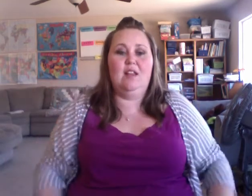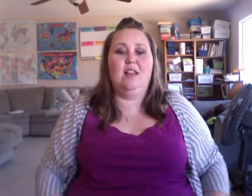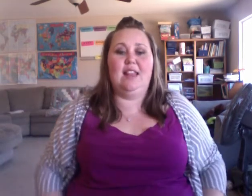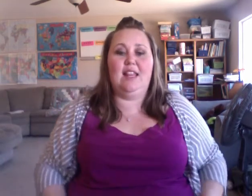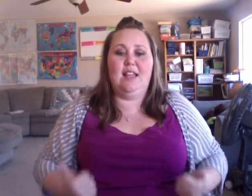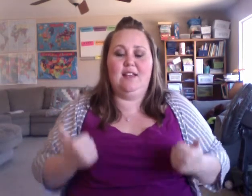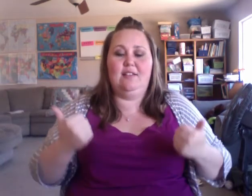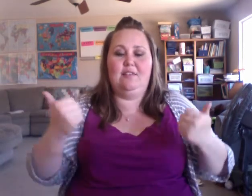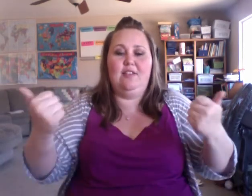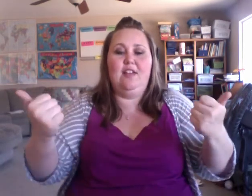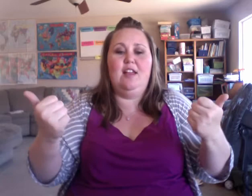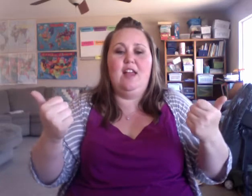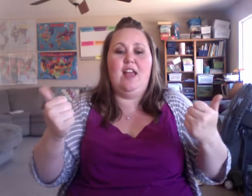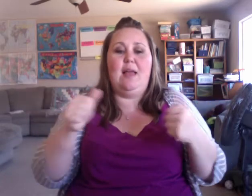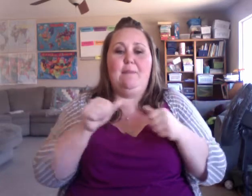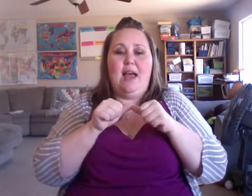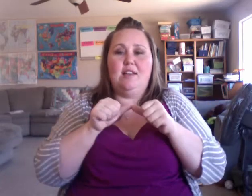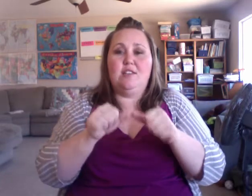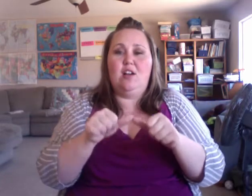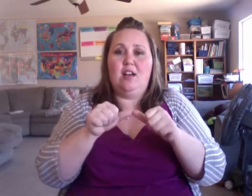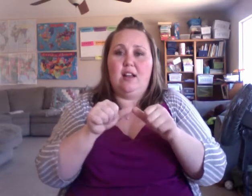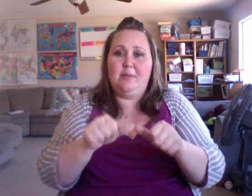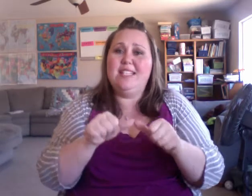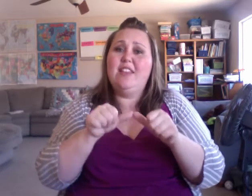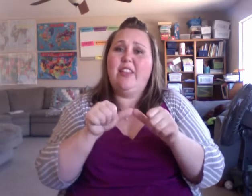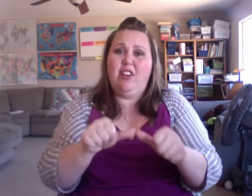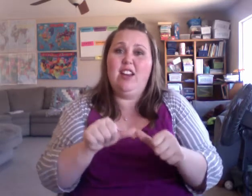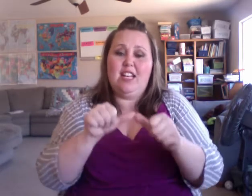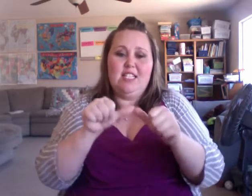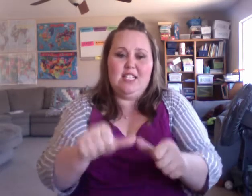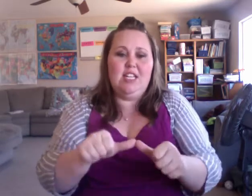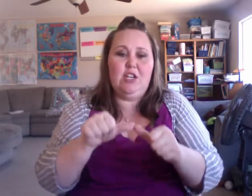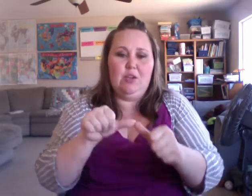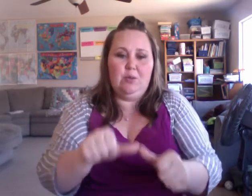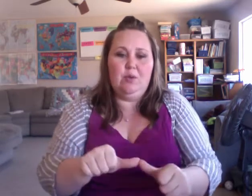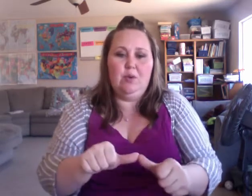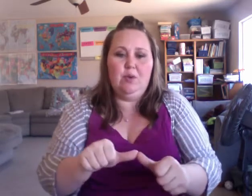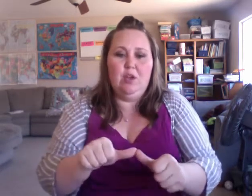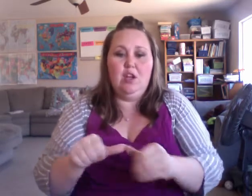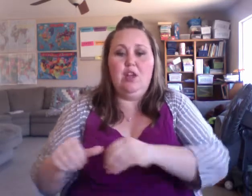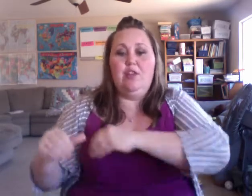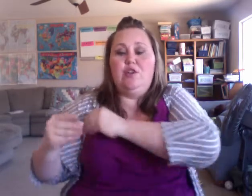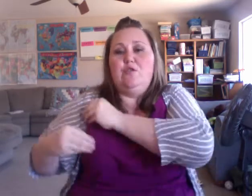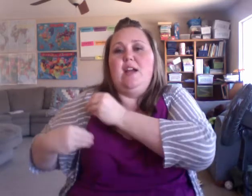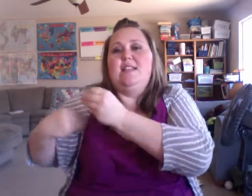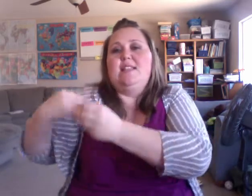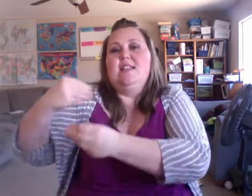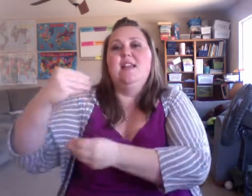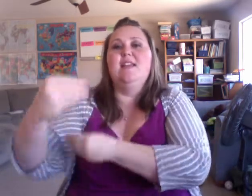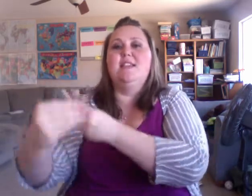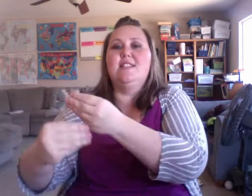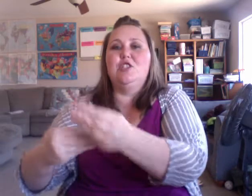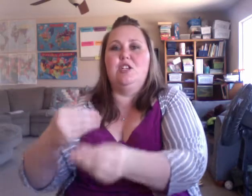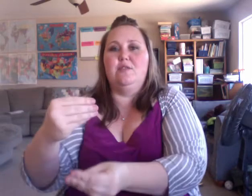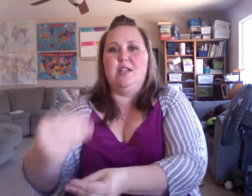Live. And pass on. I'm going to say that they're going to continue. Their traits. This is generation.